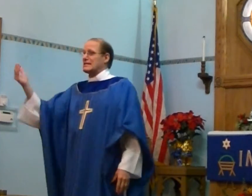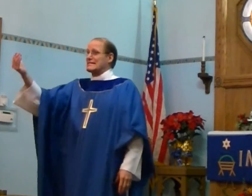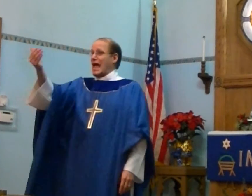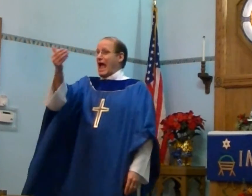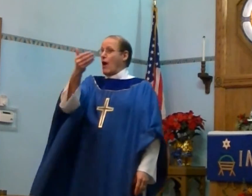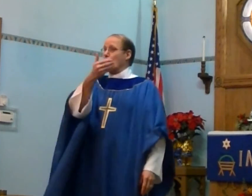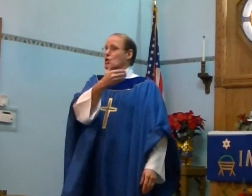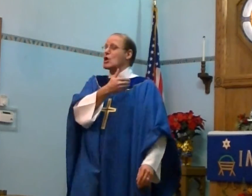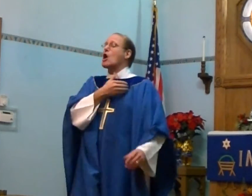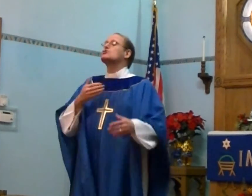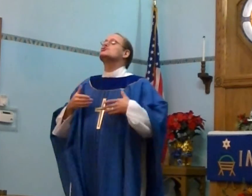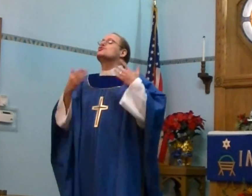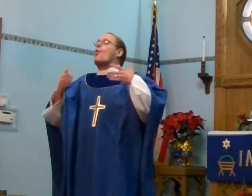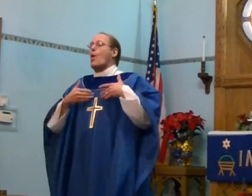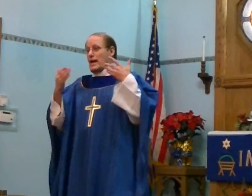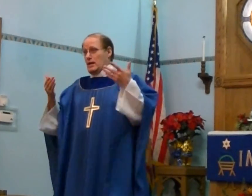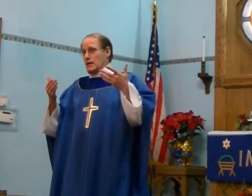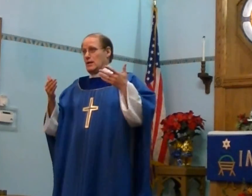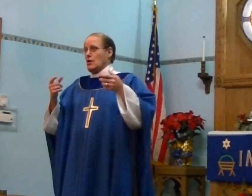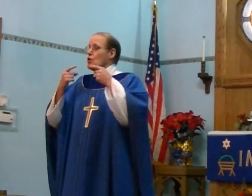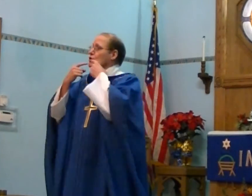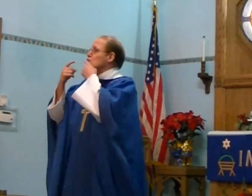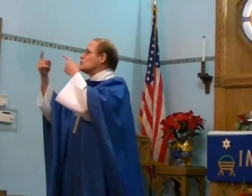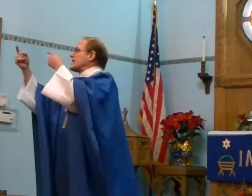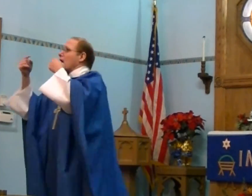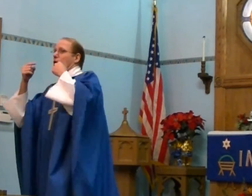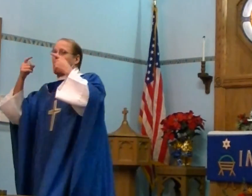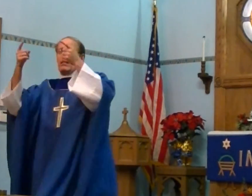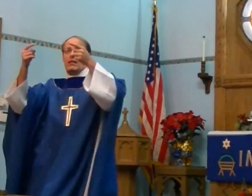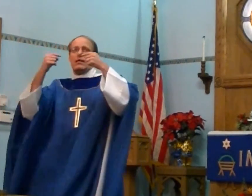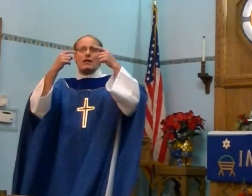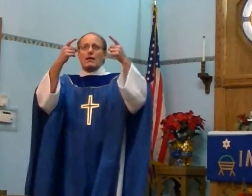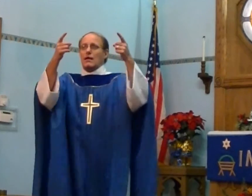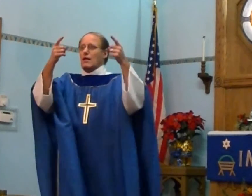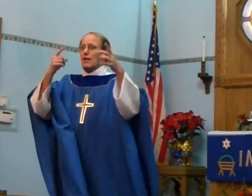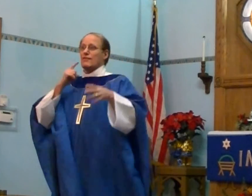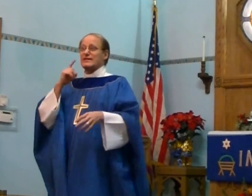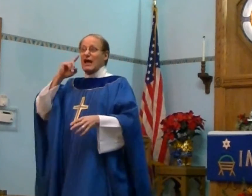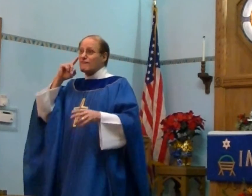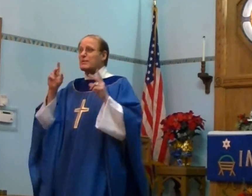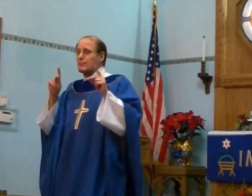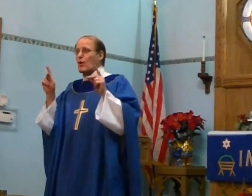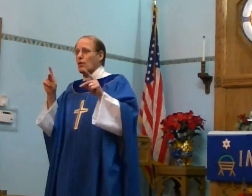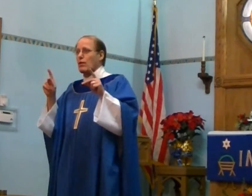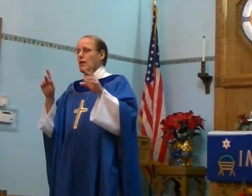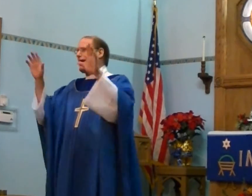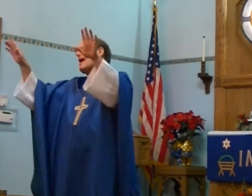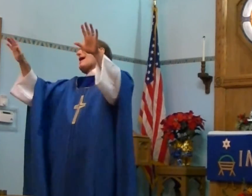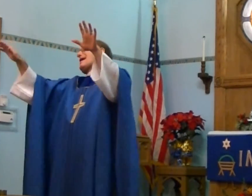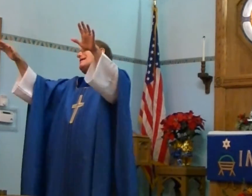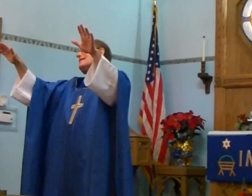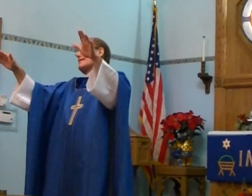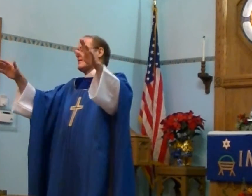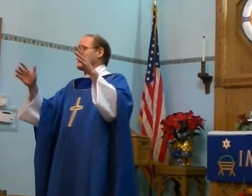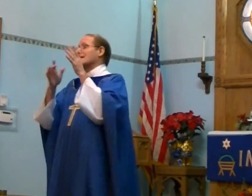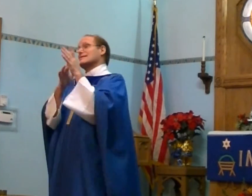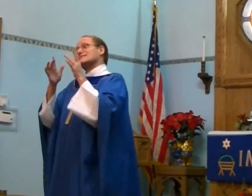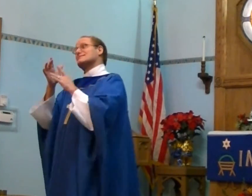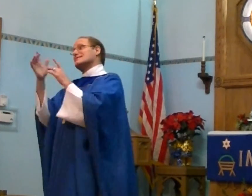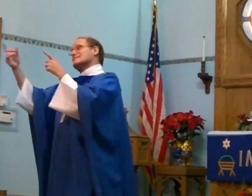is our joy to tell the deaf people hey Jesus